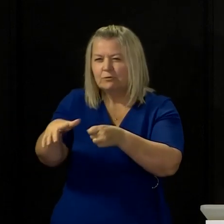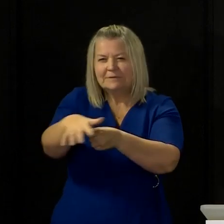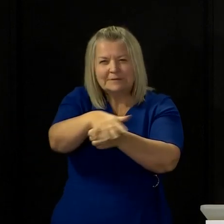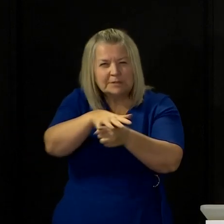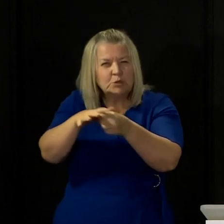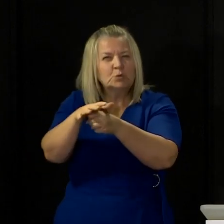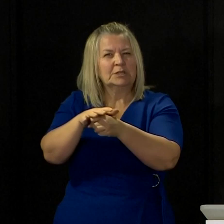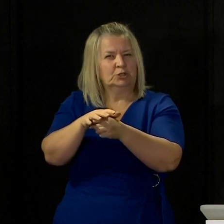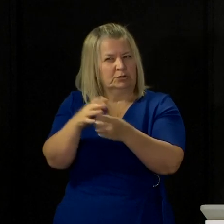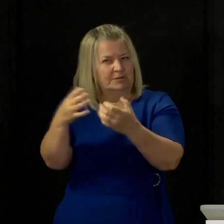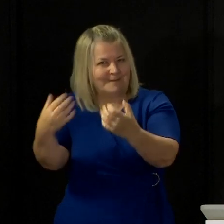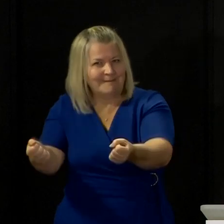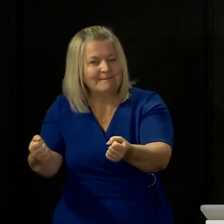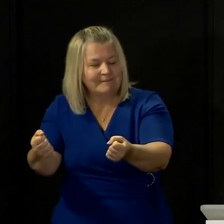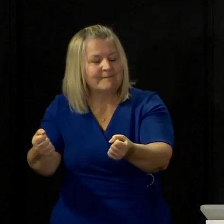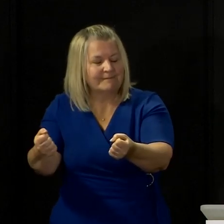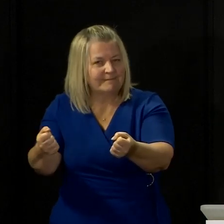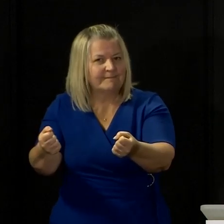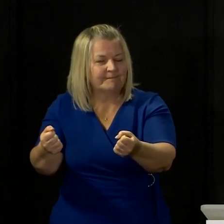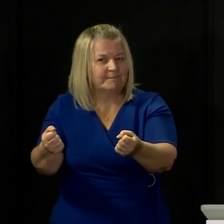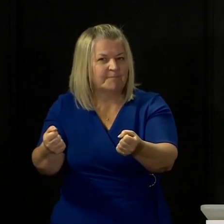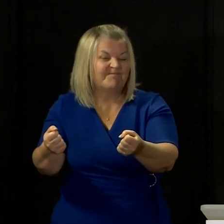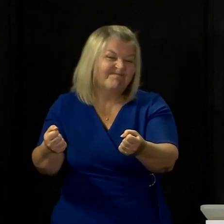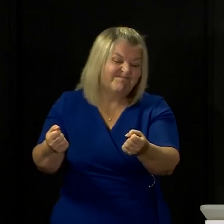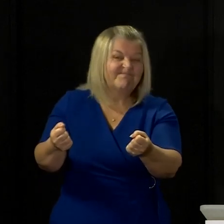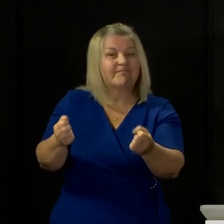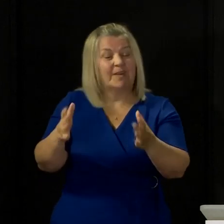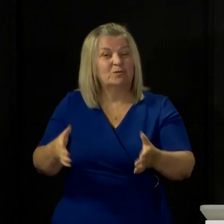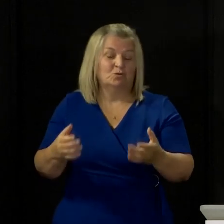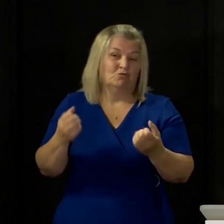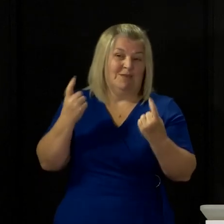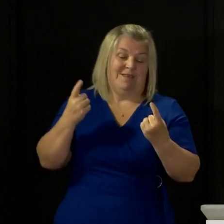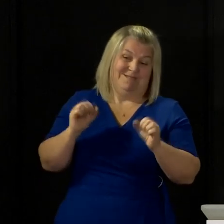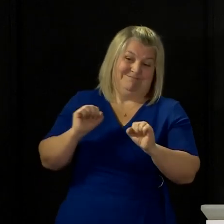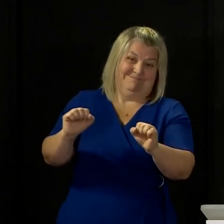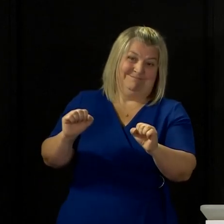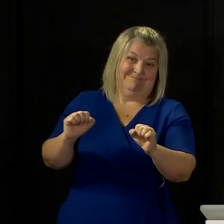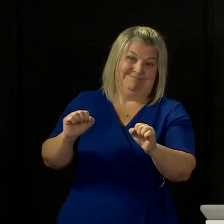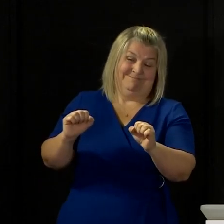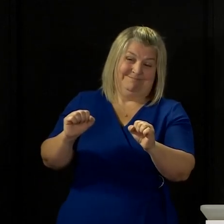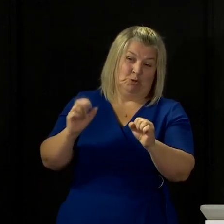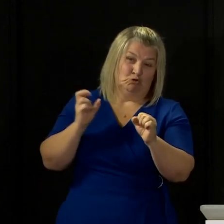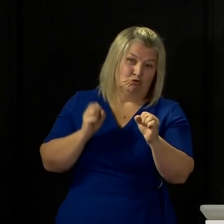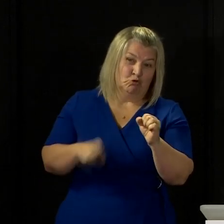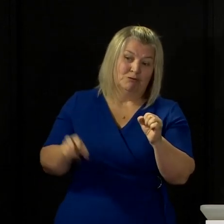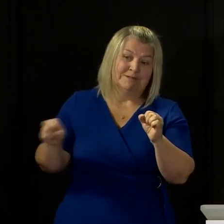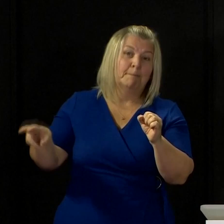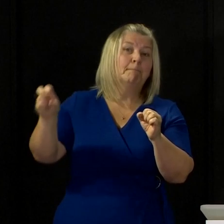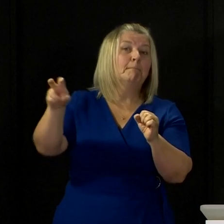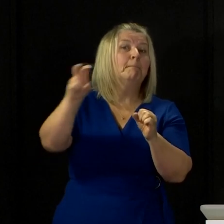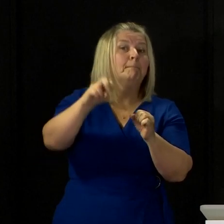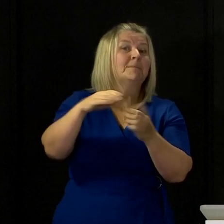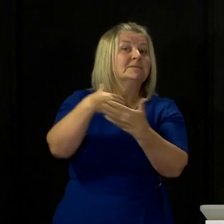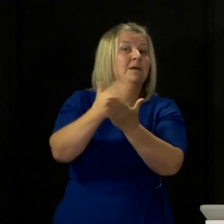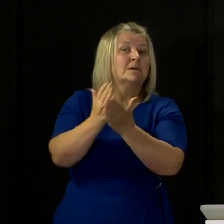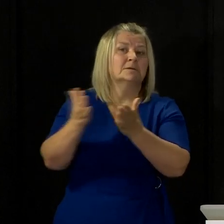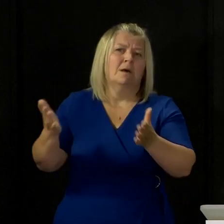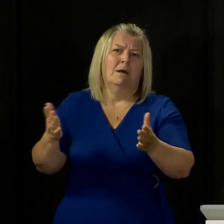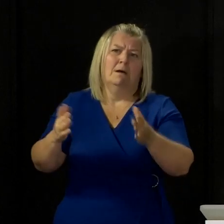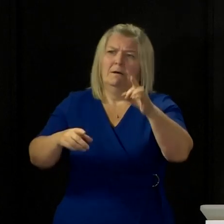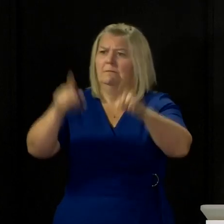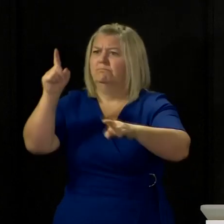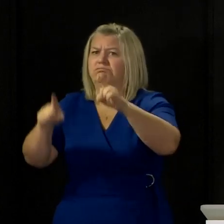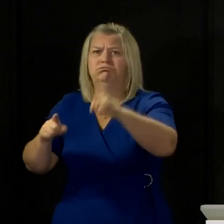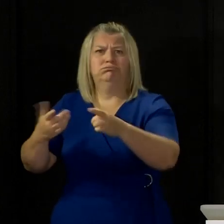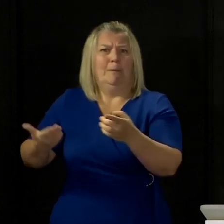that businesses are facing. And we've got to recognise that in a sector like the tourist sector, there is a very wide variety of businesses that will